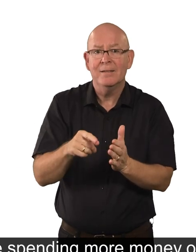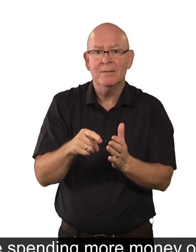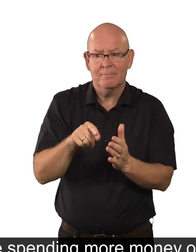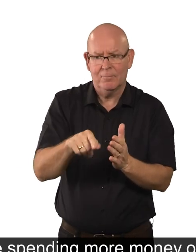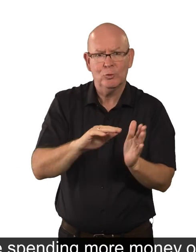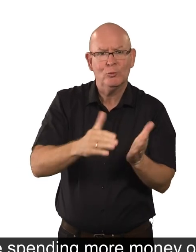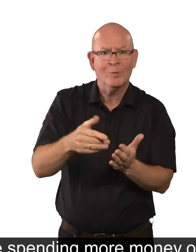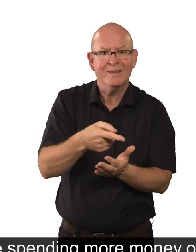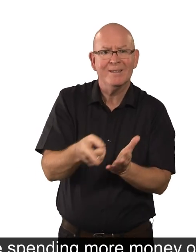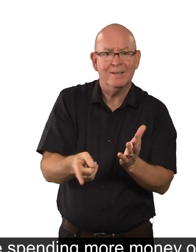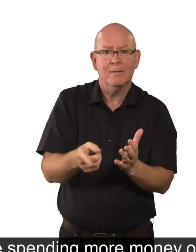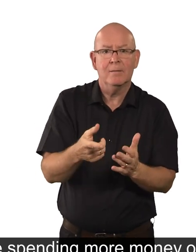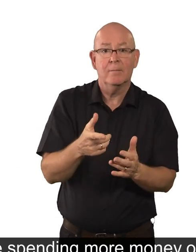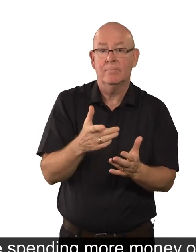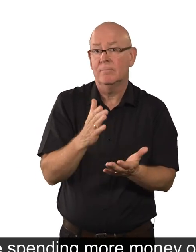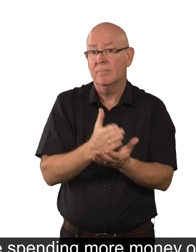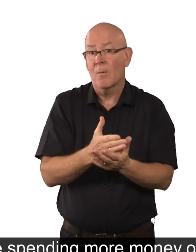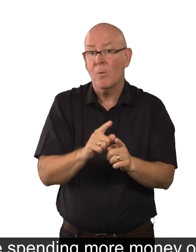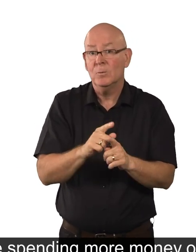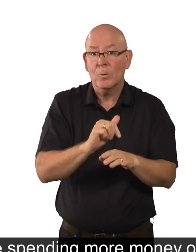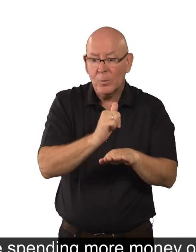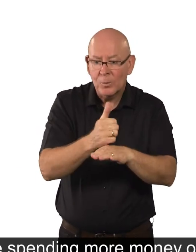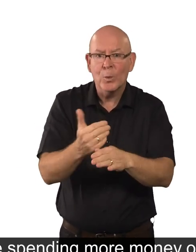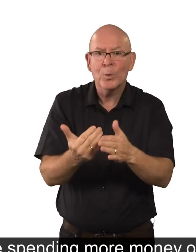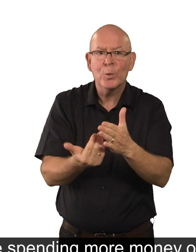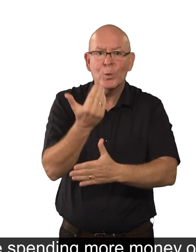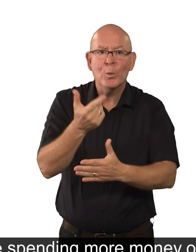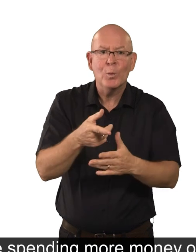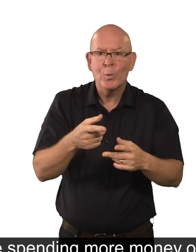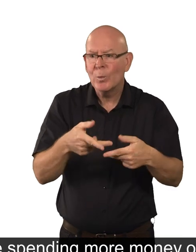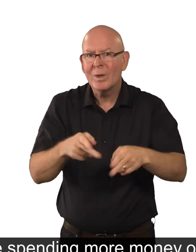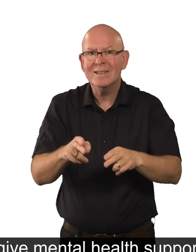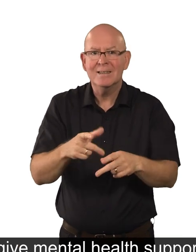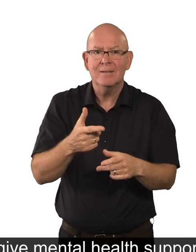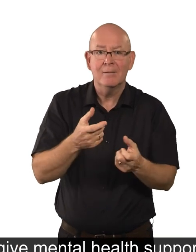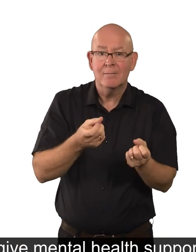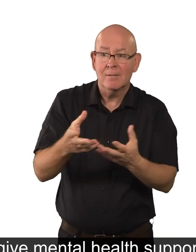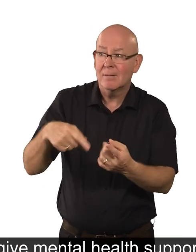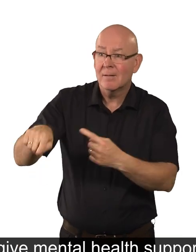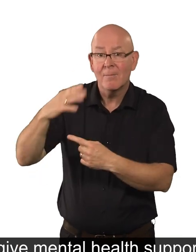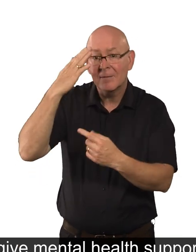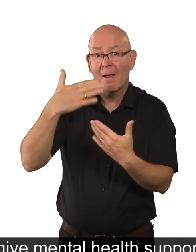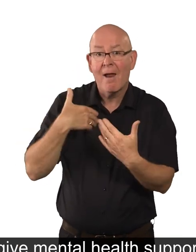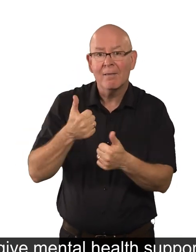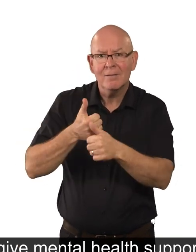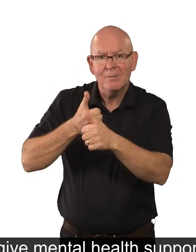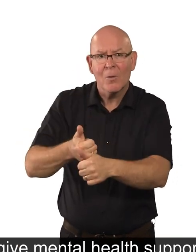We are spending more money on these services and are finding new ways to give mental health support